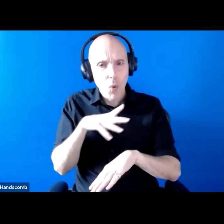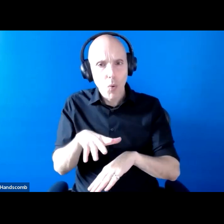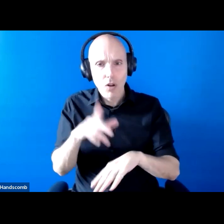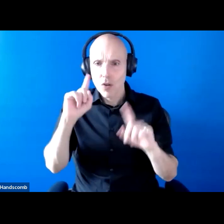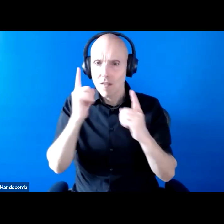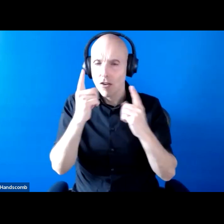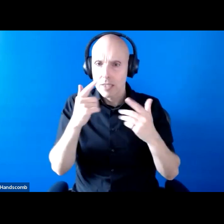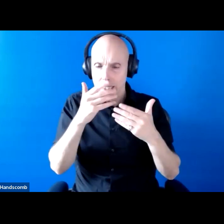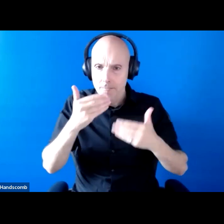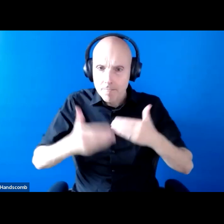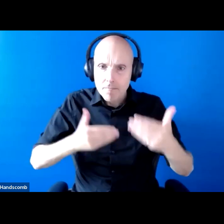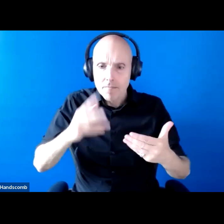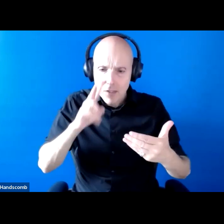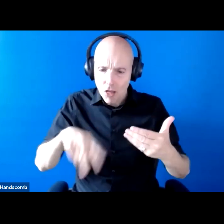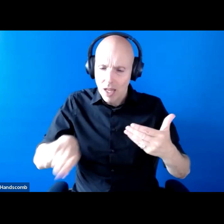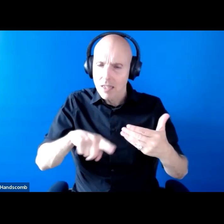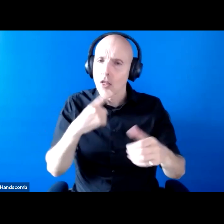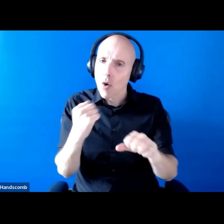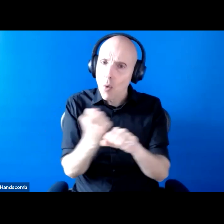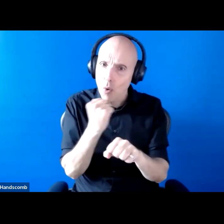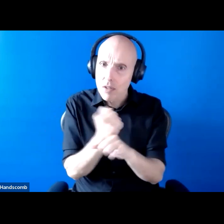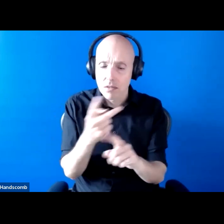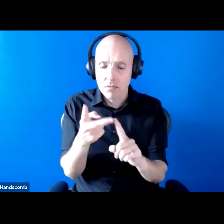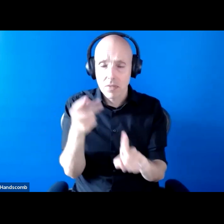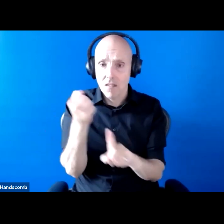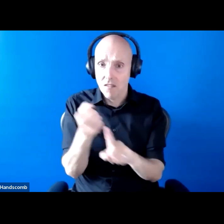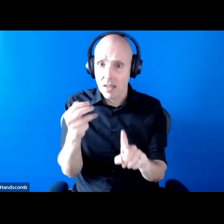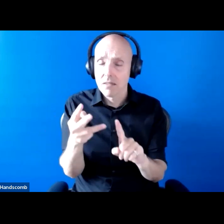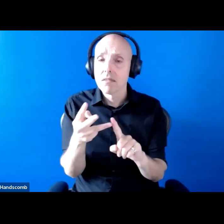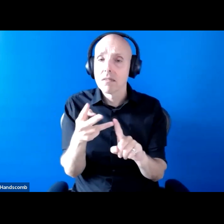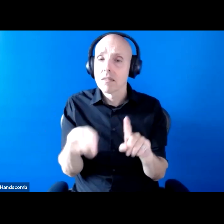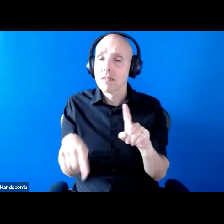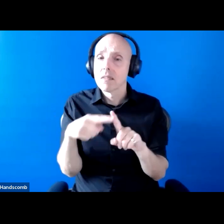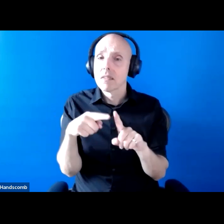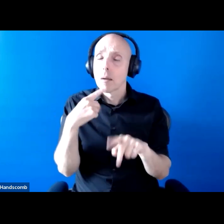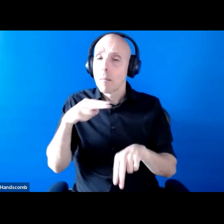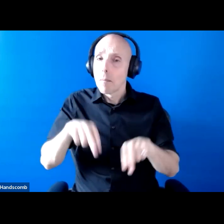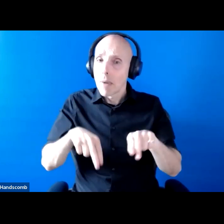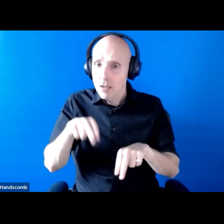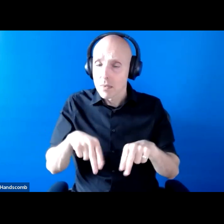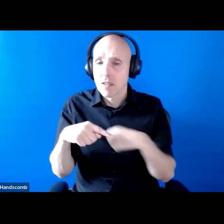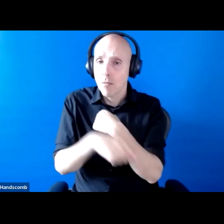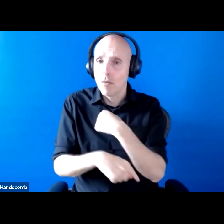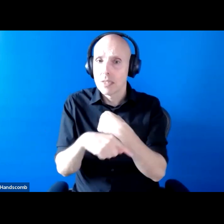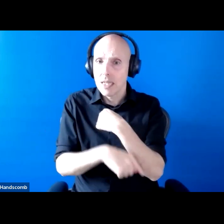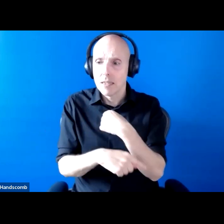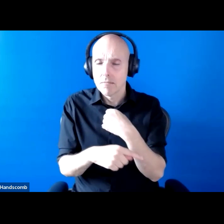on causes, effects and measurements of poverty in order to better inform policy and practice. We are aware that achieving this